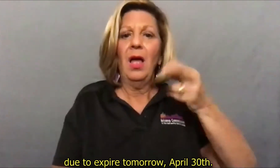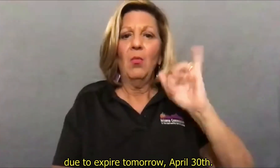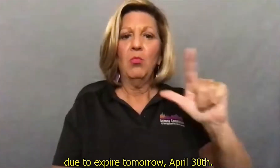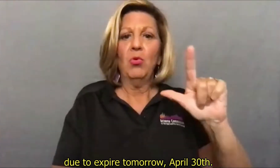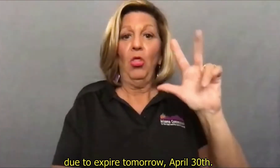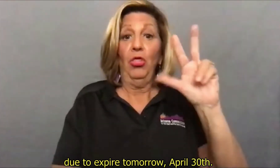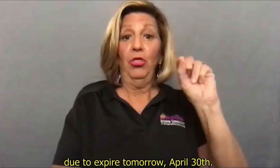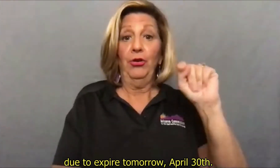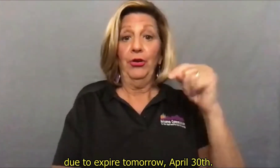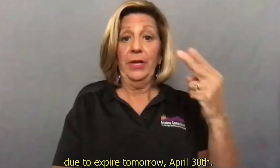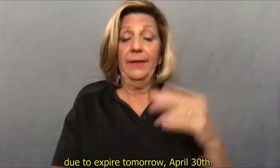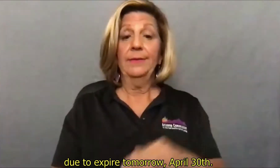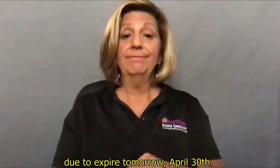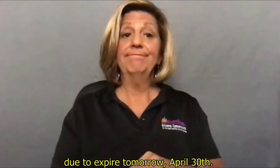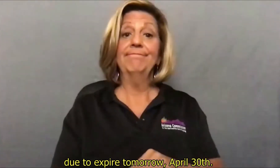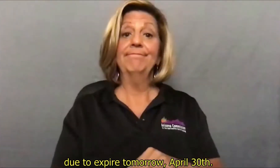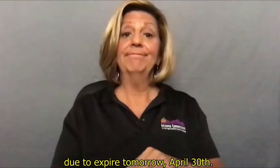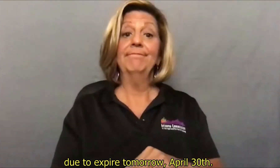tomorrow, April 30th.